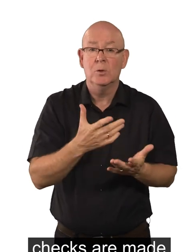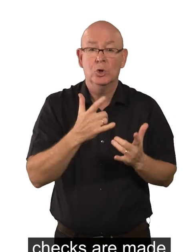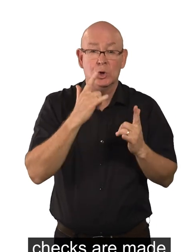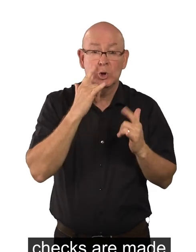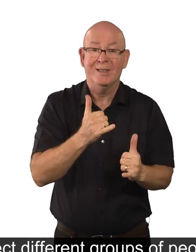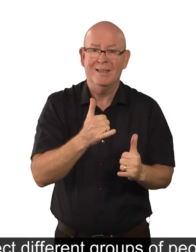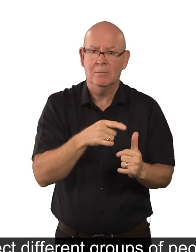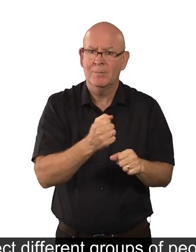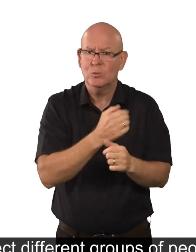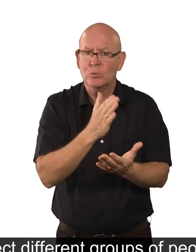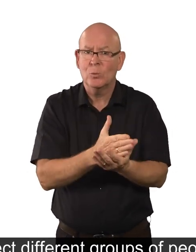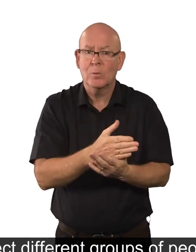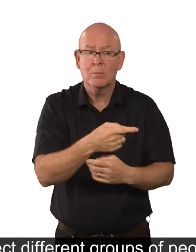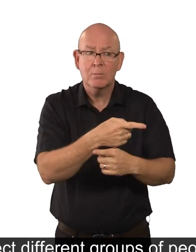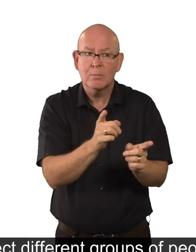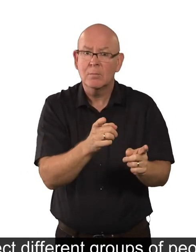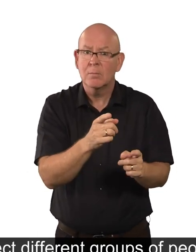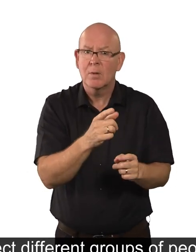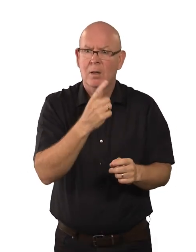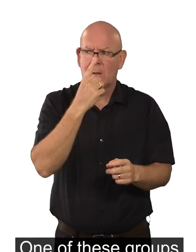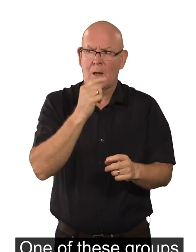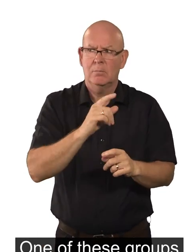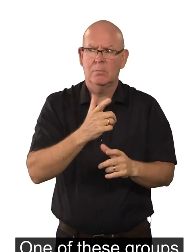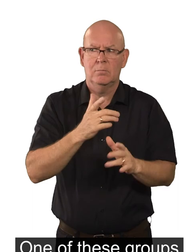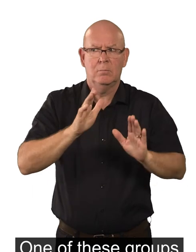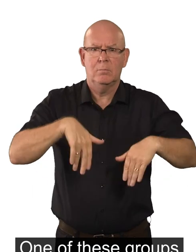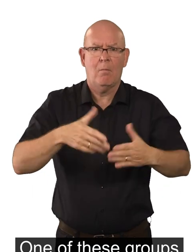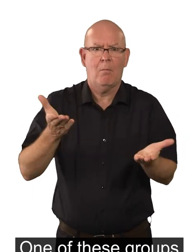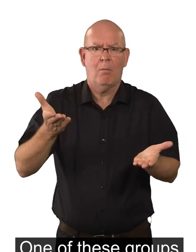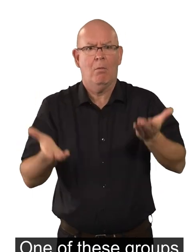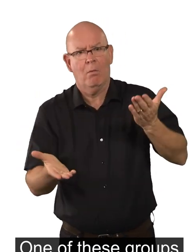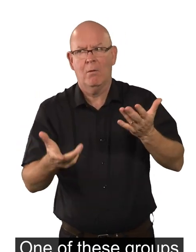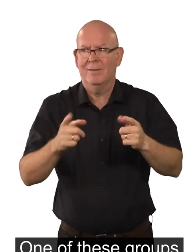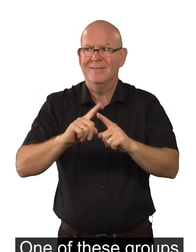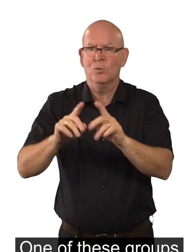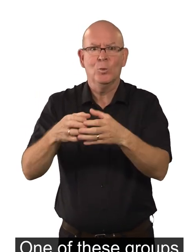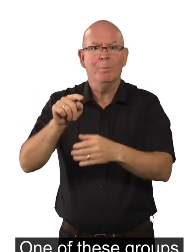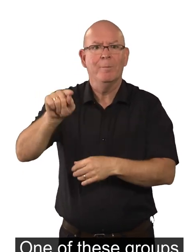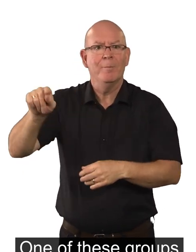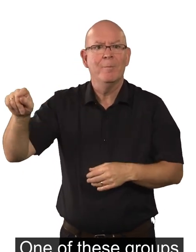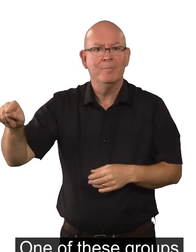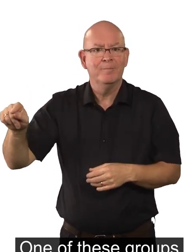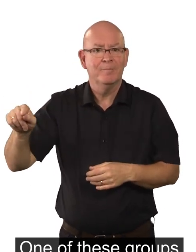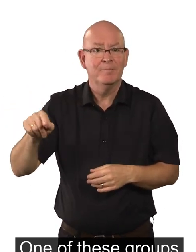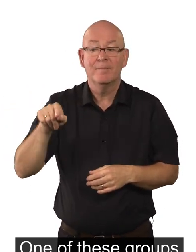could unfairly affect different groups of people. One of these groups is disabled people.